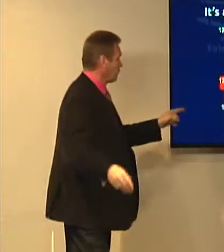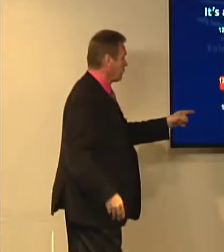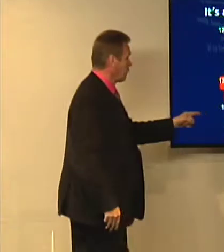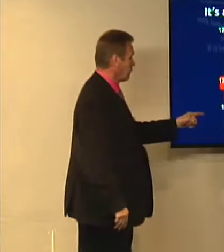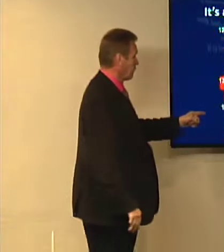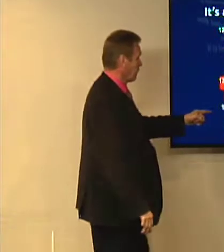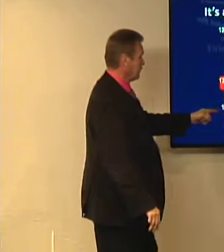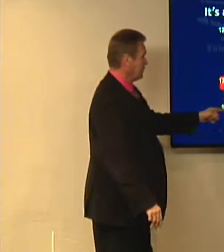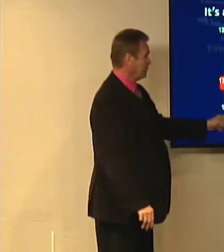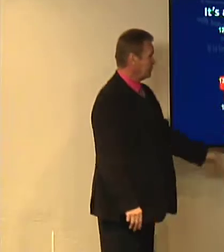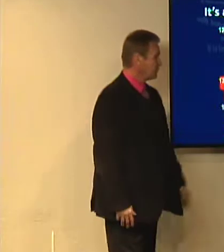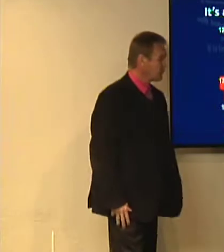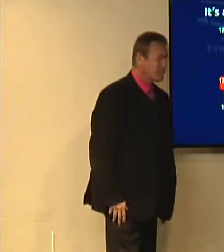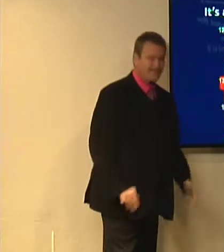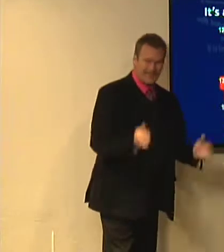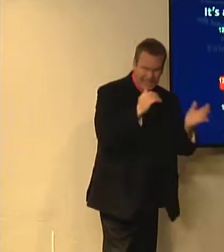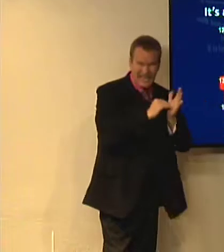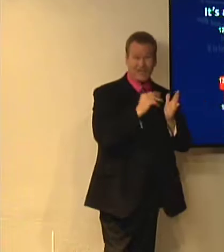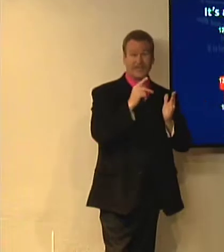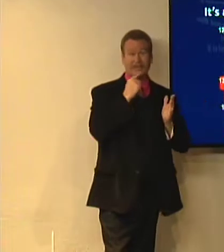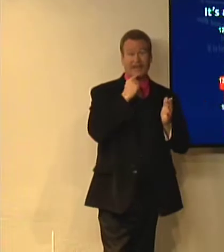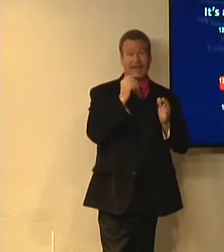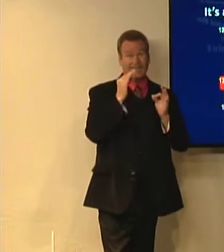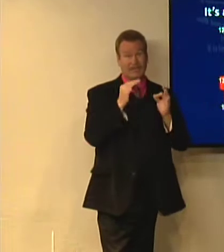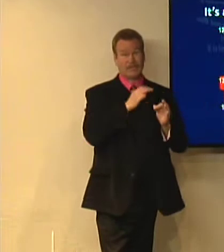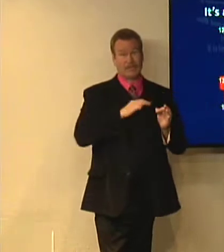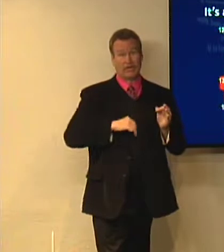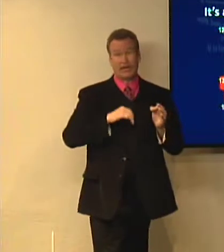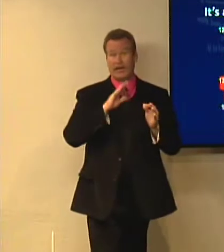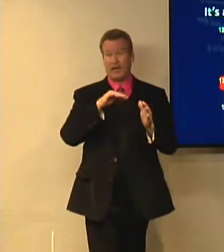to explain, if Christ has not been raised,